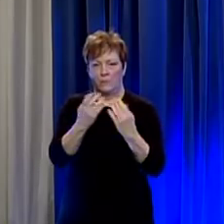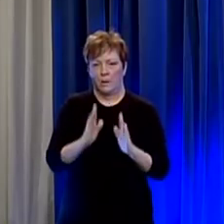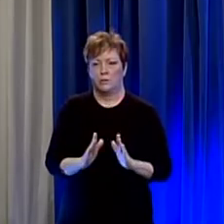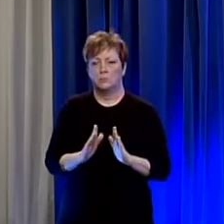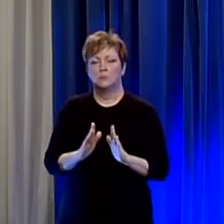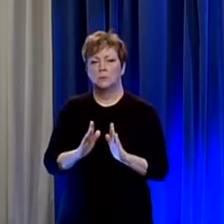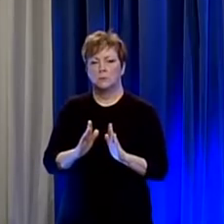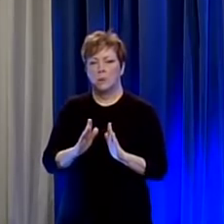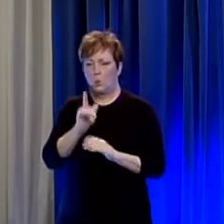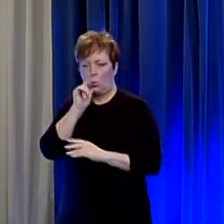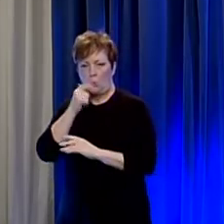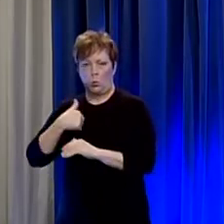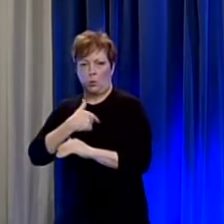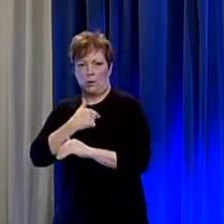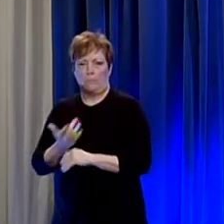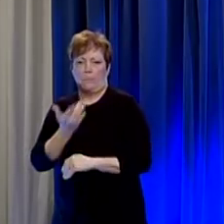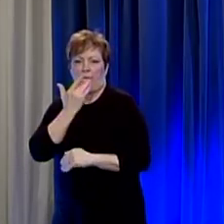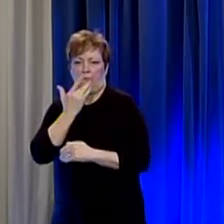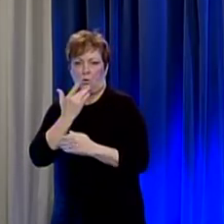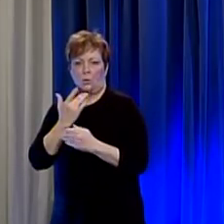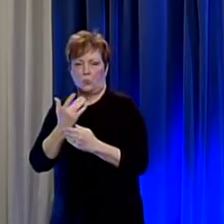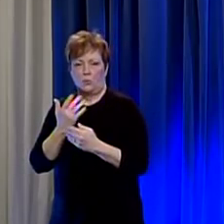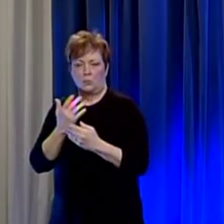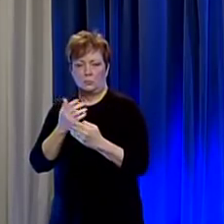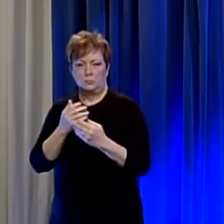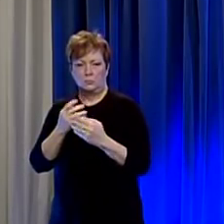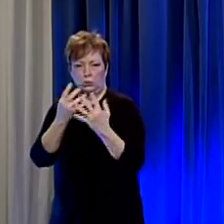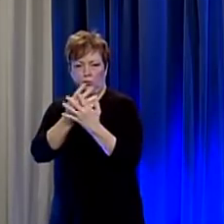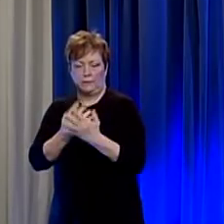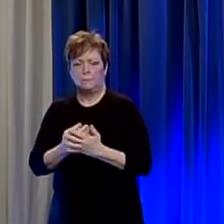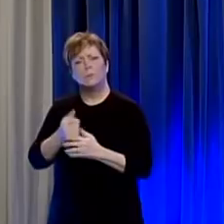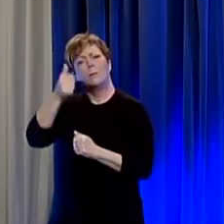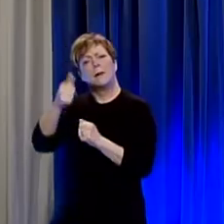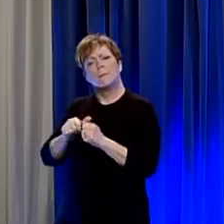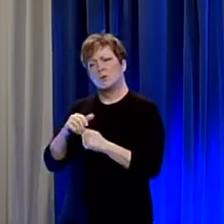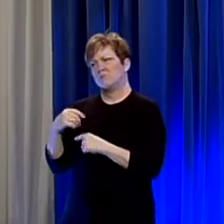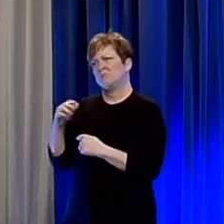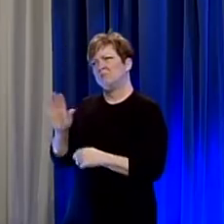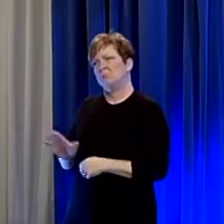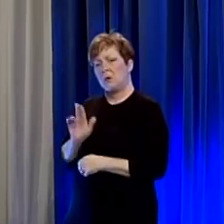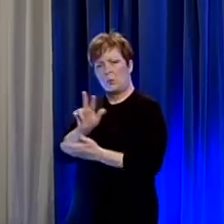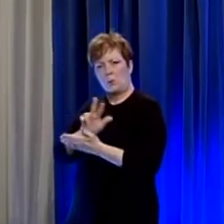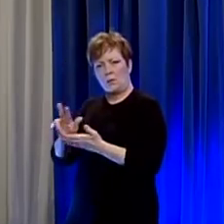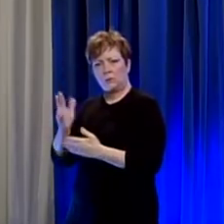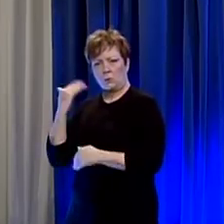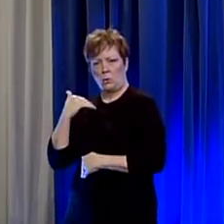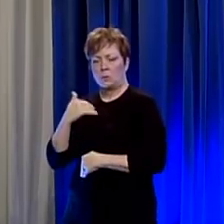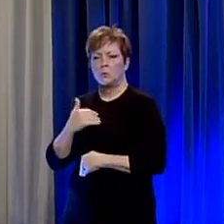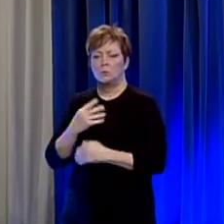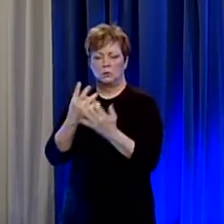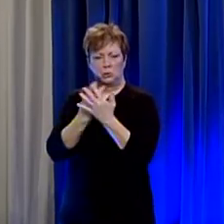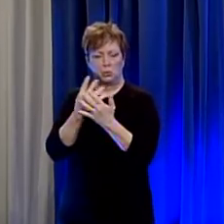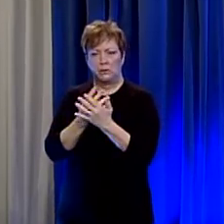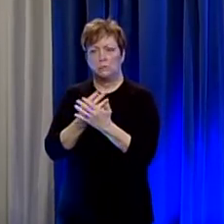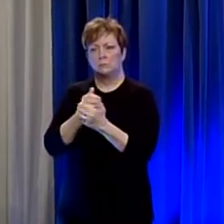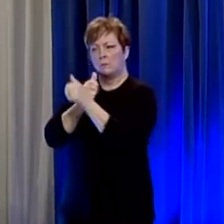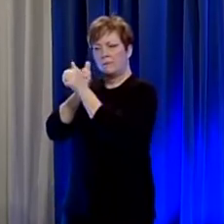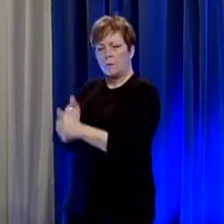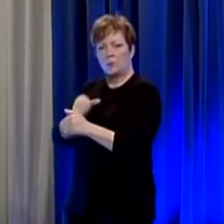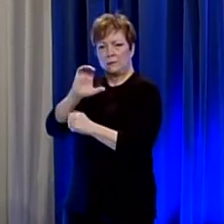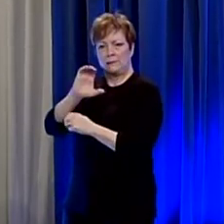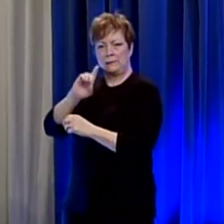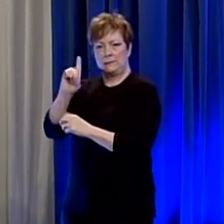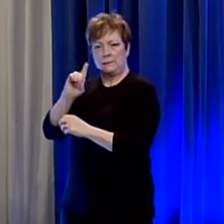initially we uh if you remember uh almost three weeks ago we had screened only in accordance with cdc